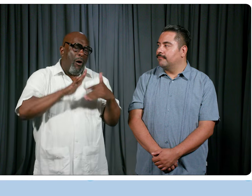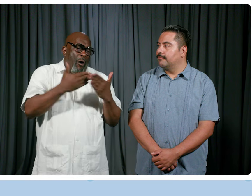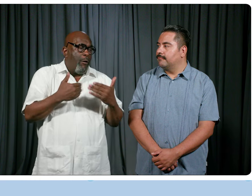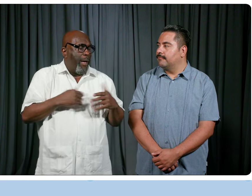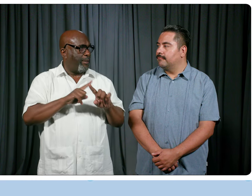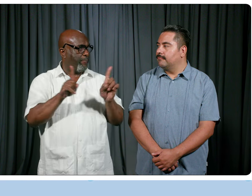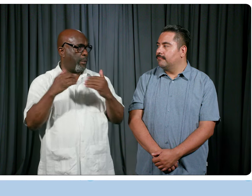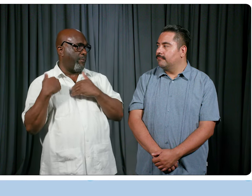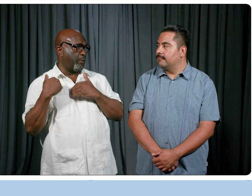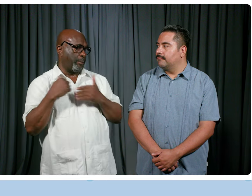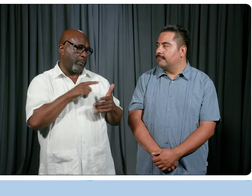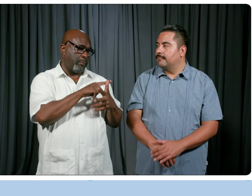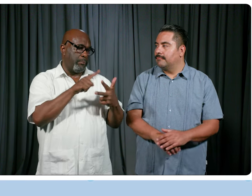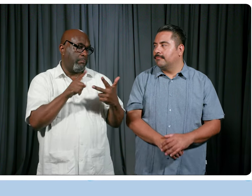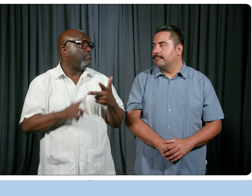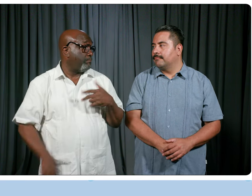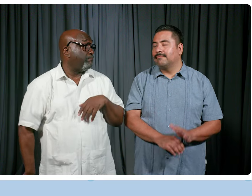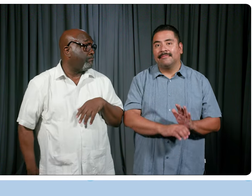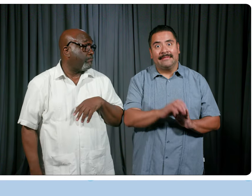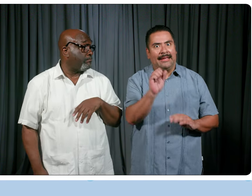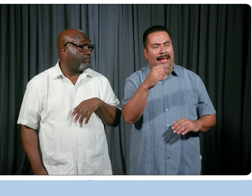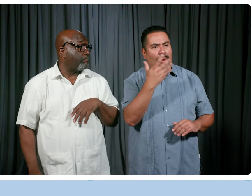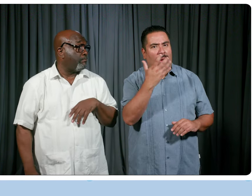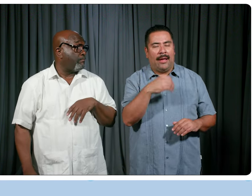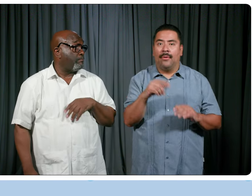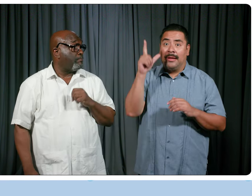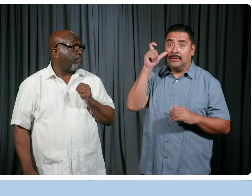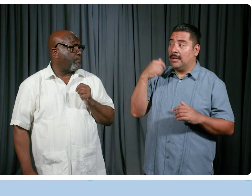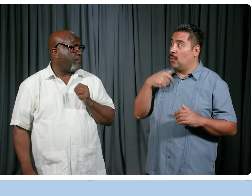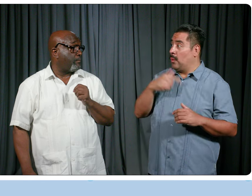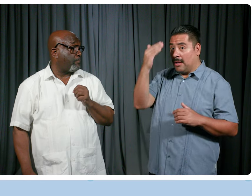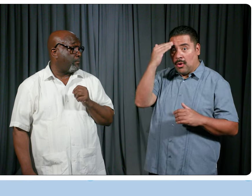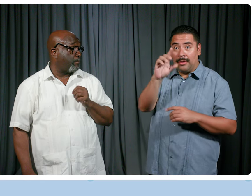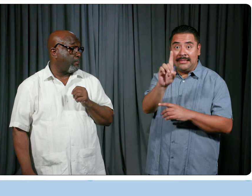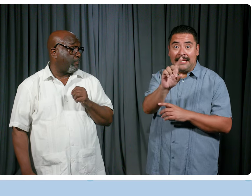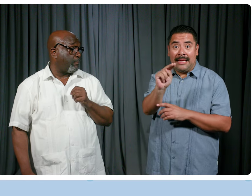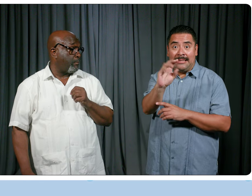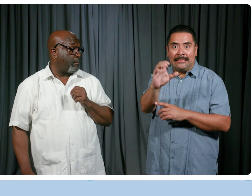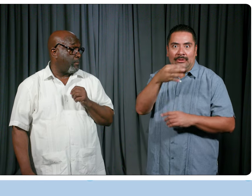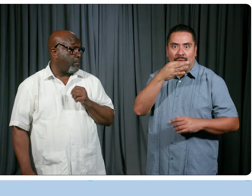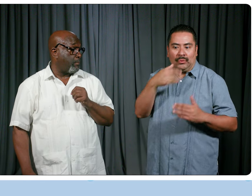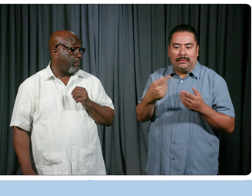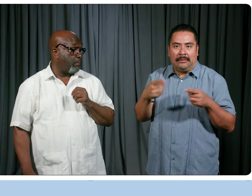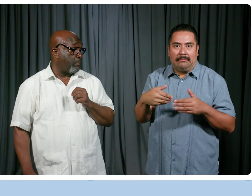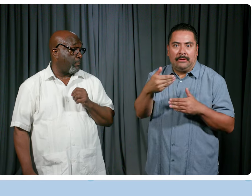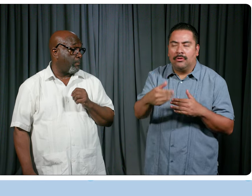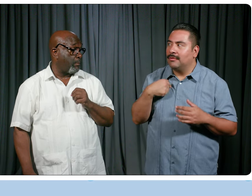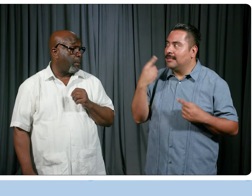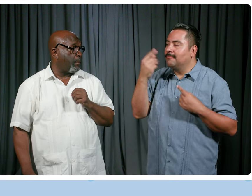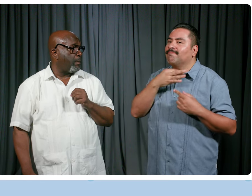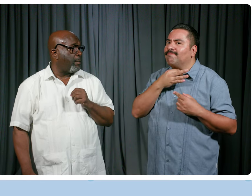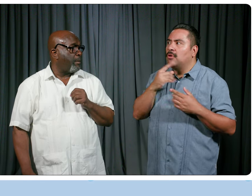All having different functions. Yeah. Wow. Well, we know that the DNC is coming up. We're interested in hearing